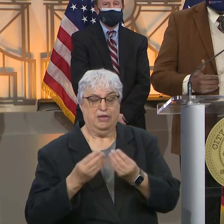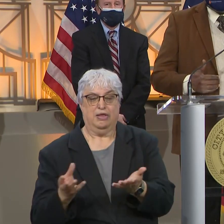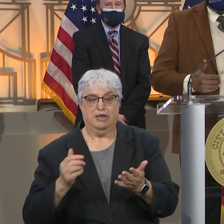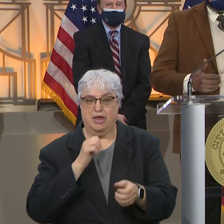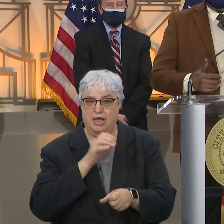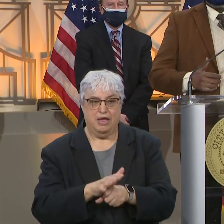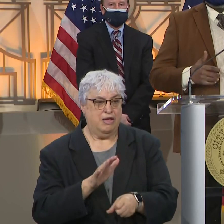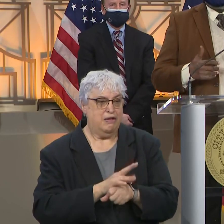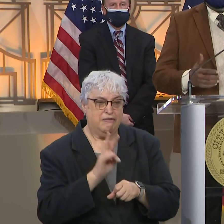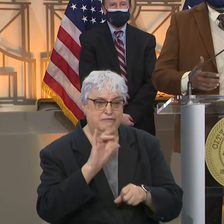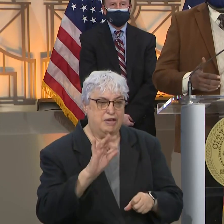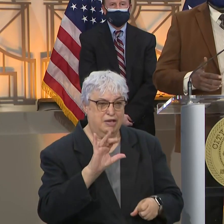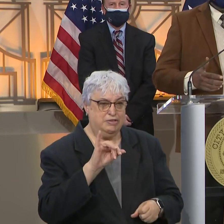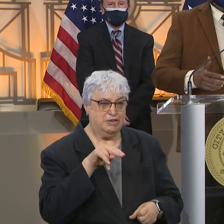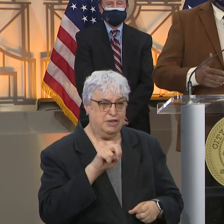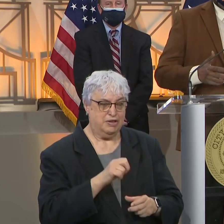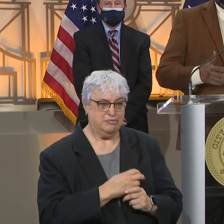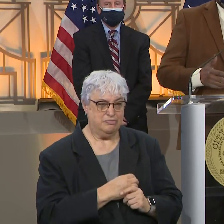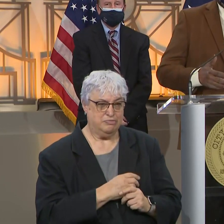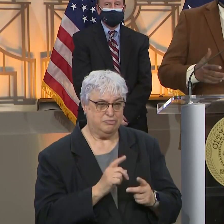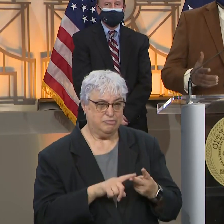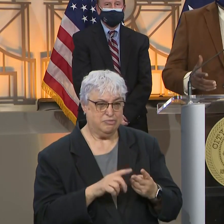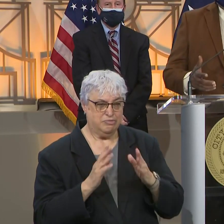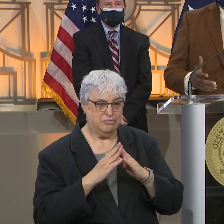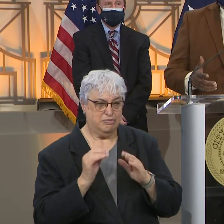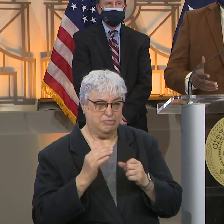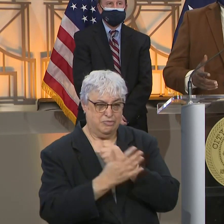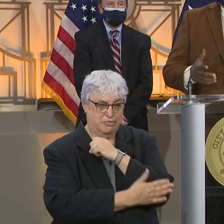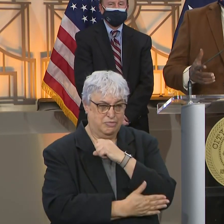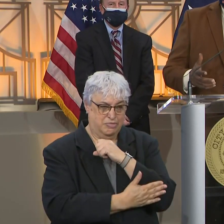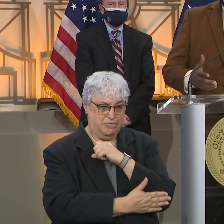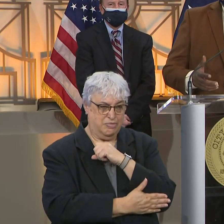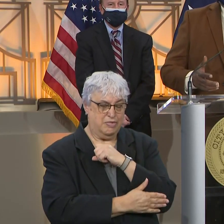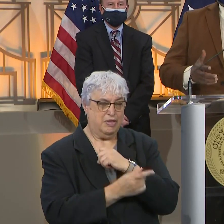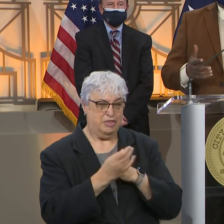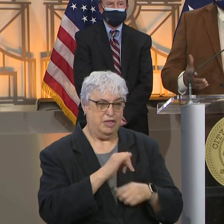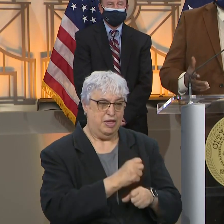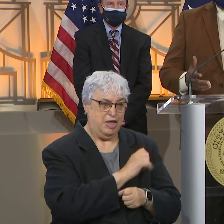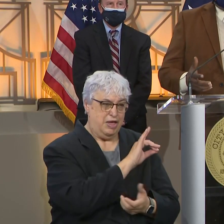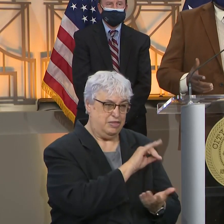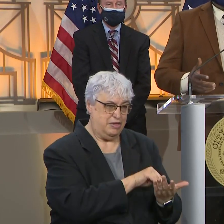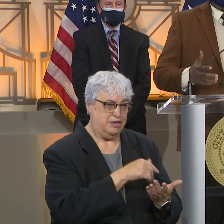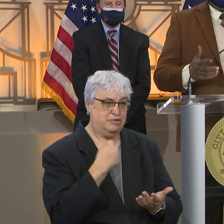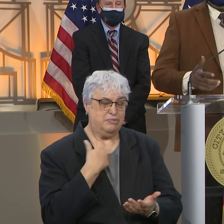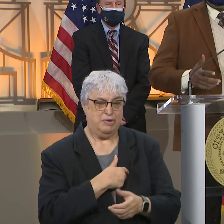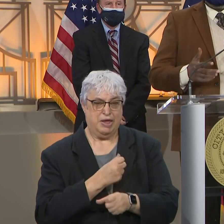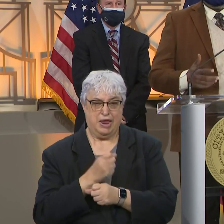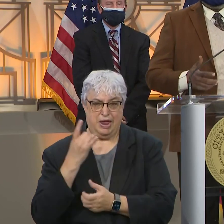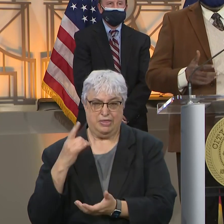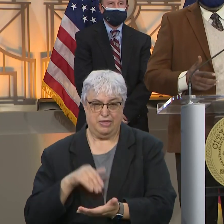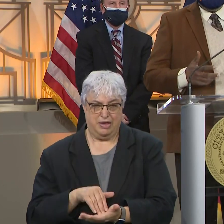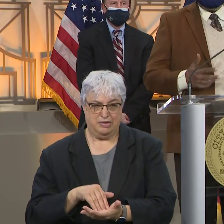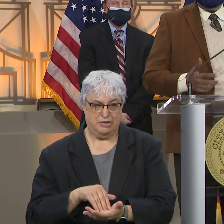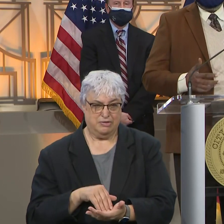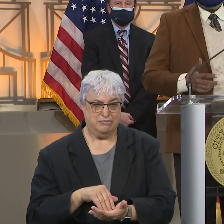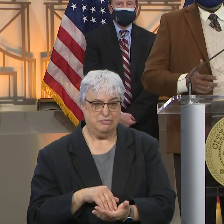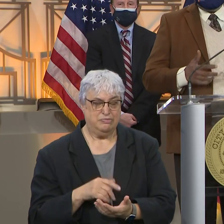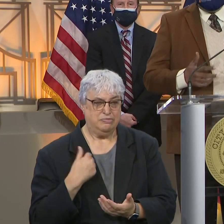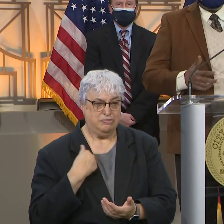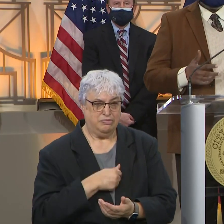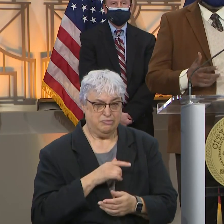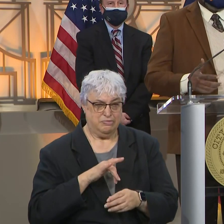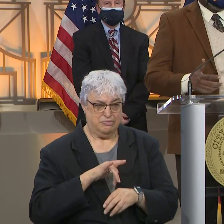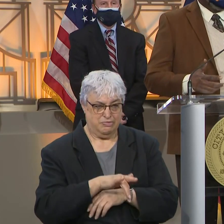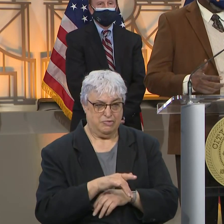supply. And to your point about the city and the county, they get 8,000, we get 8,000. But what we did early on